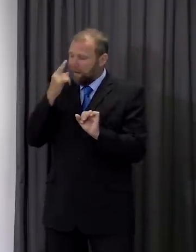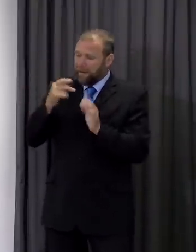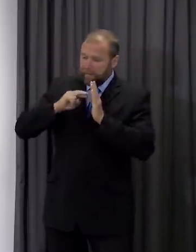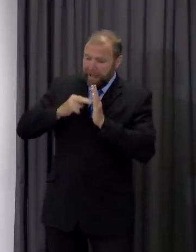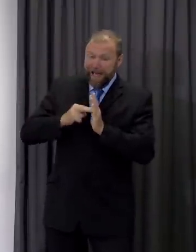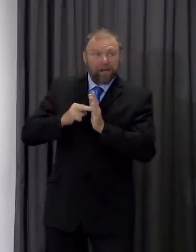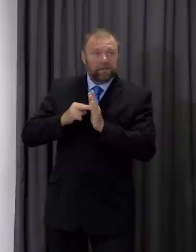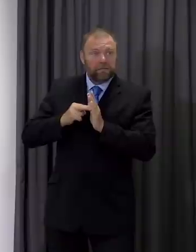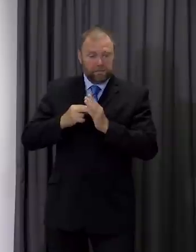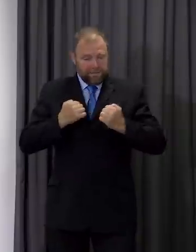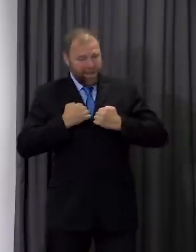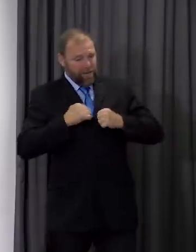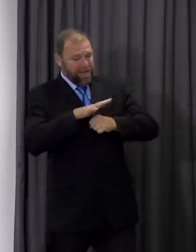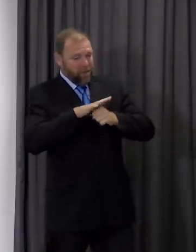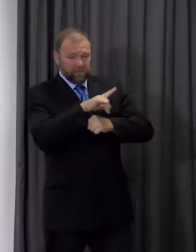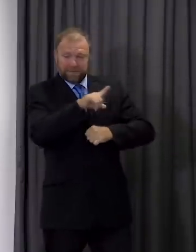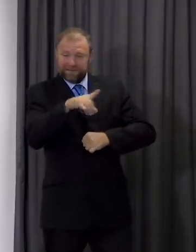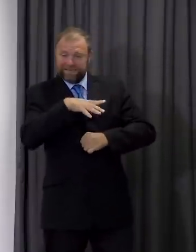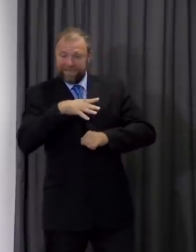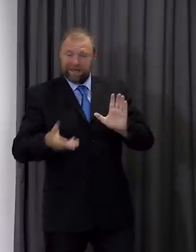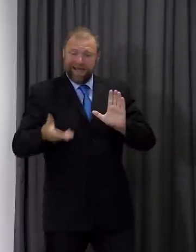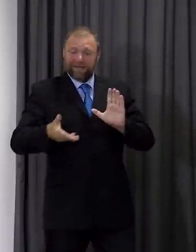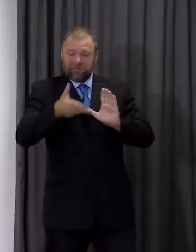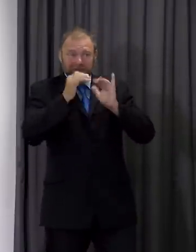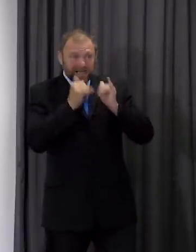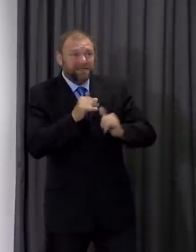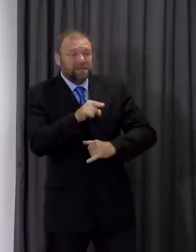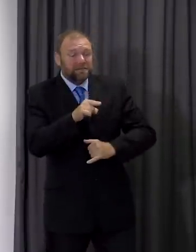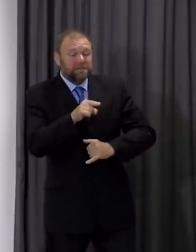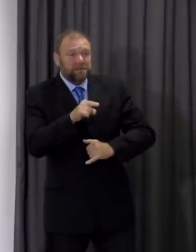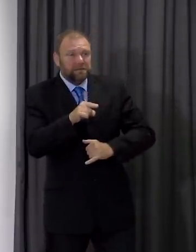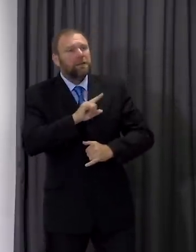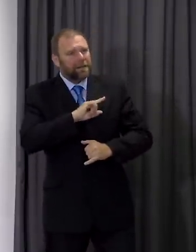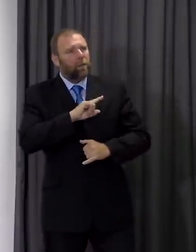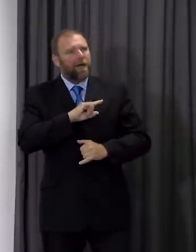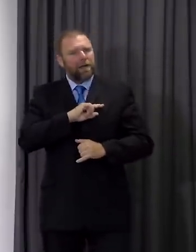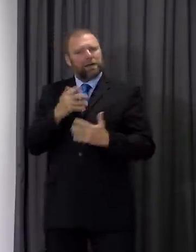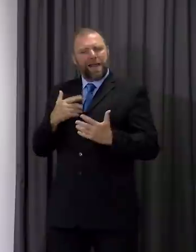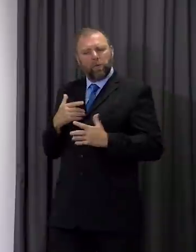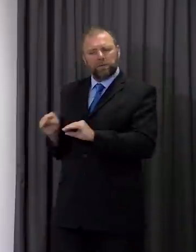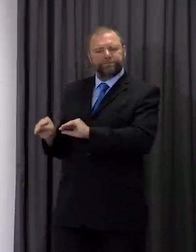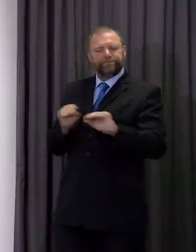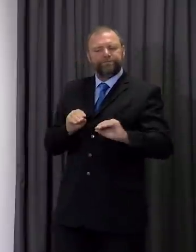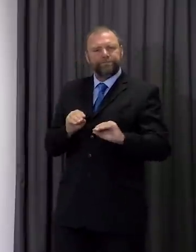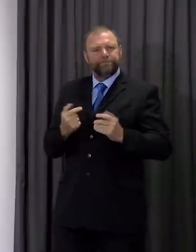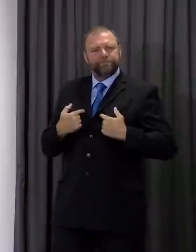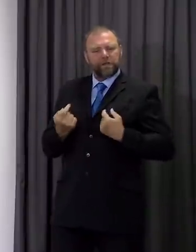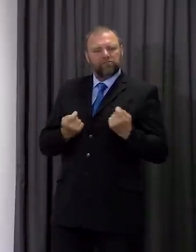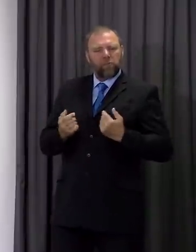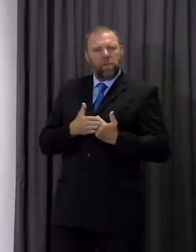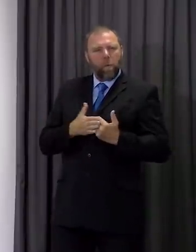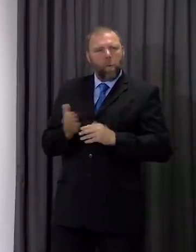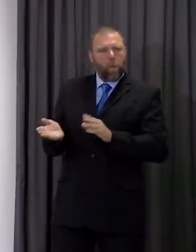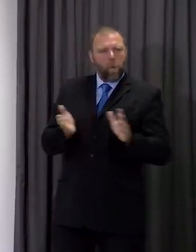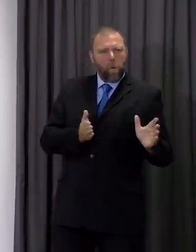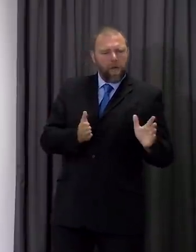priority areas. And that, again, reinforces why there's a need to move some of our capacity back into NHS Wales, but we need to have some